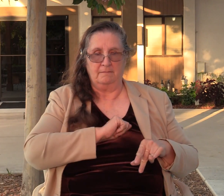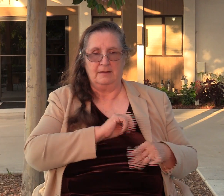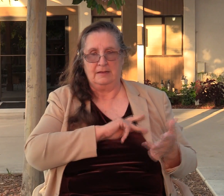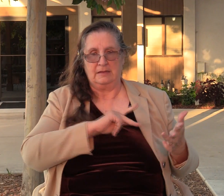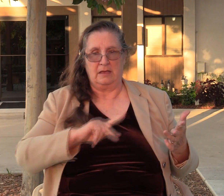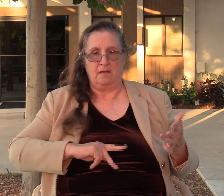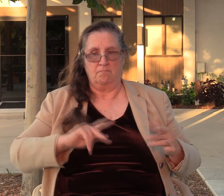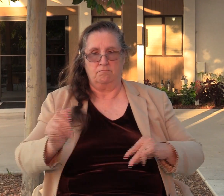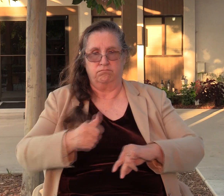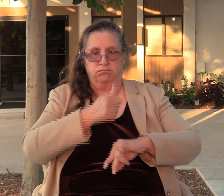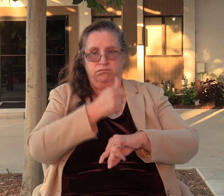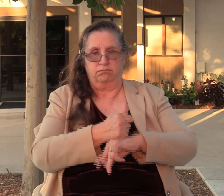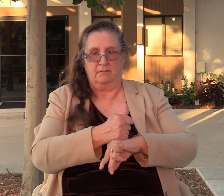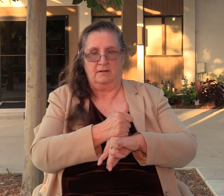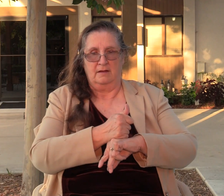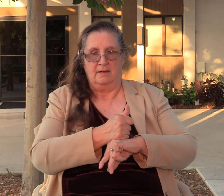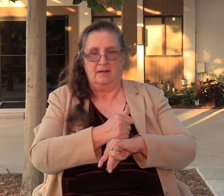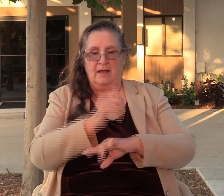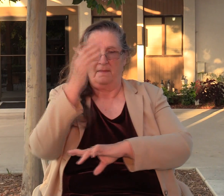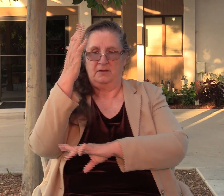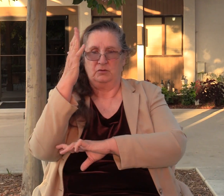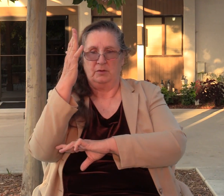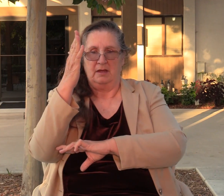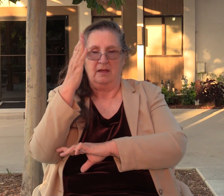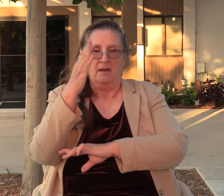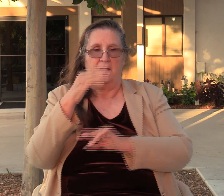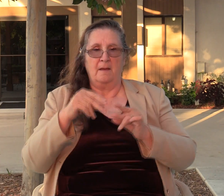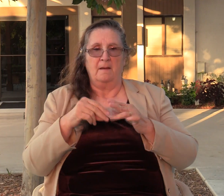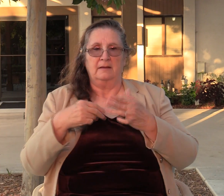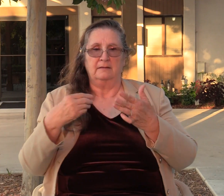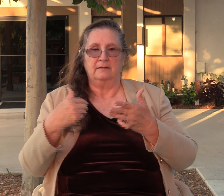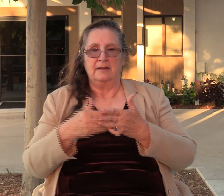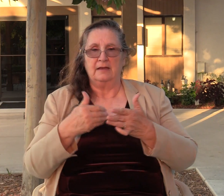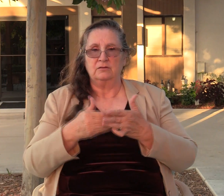terebinth tree at the pillar that was in Shechem.